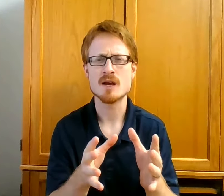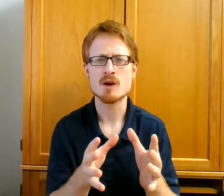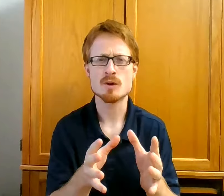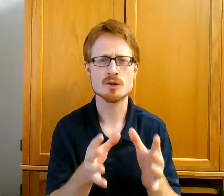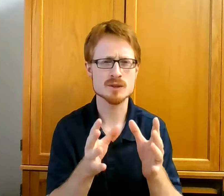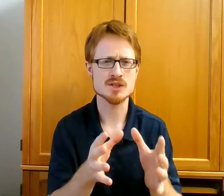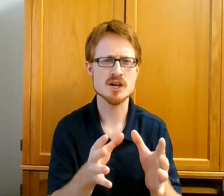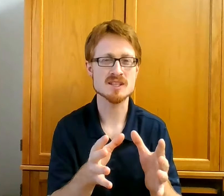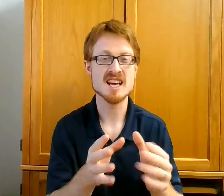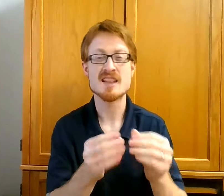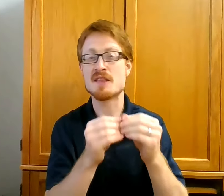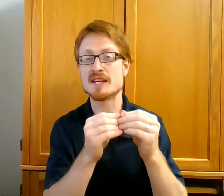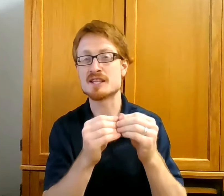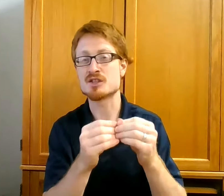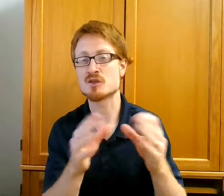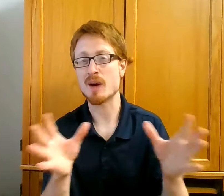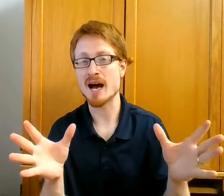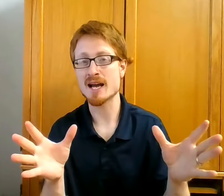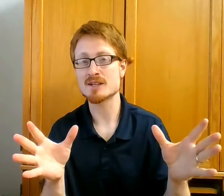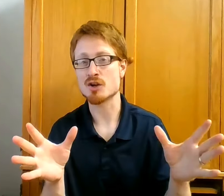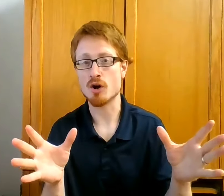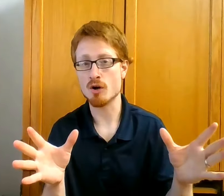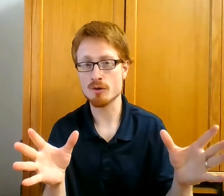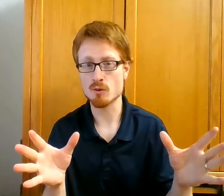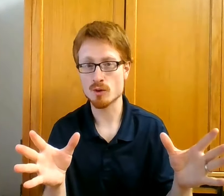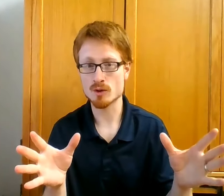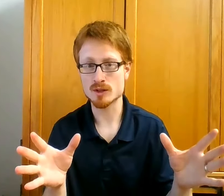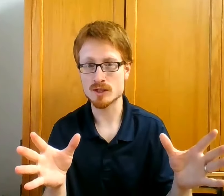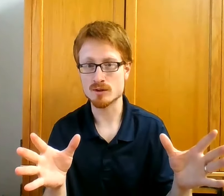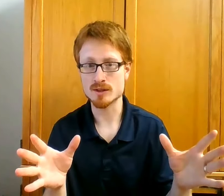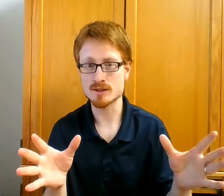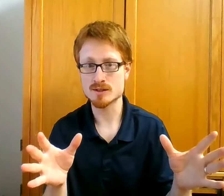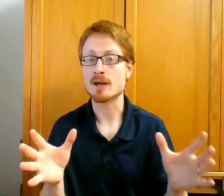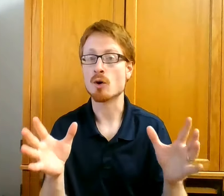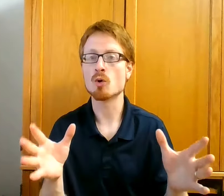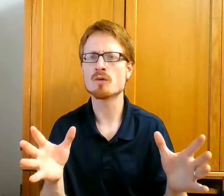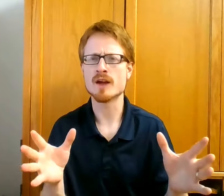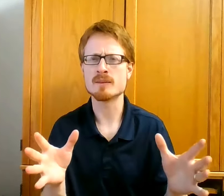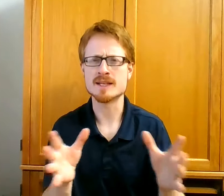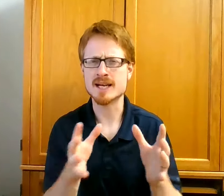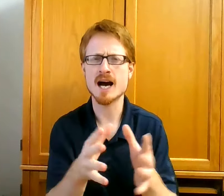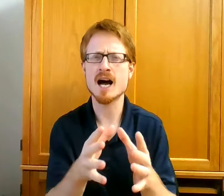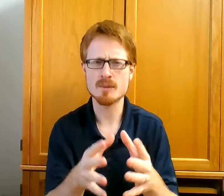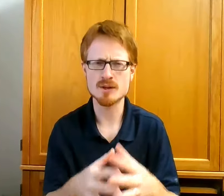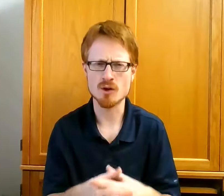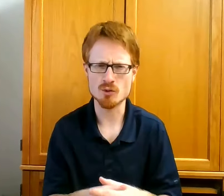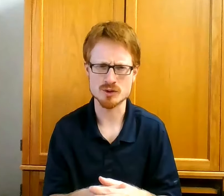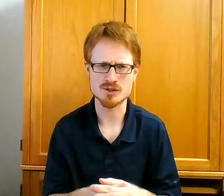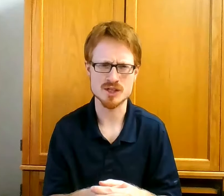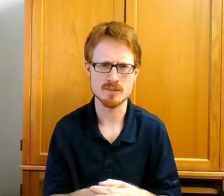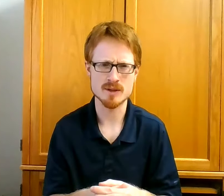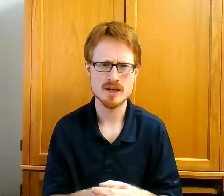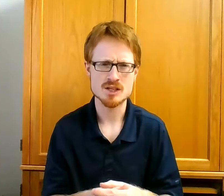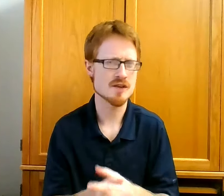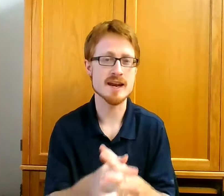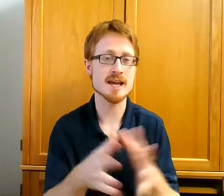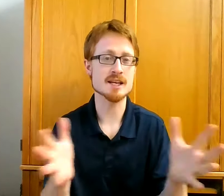with the result that they despise all the worldly goods and hold them in common ownership, so that any